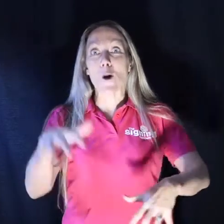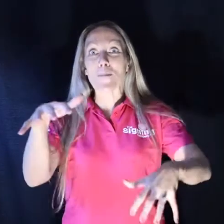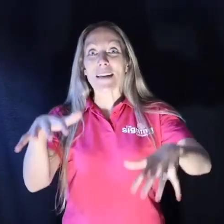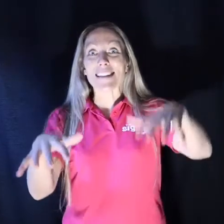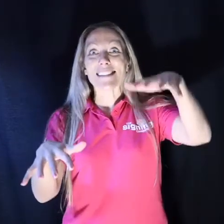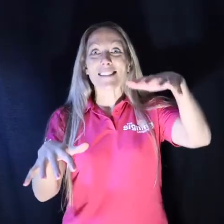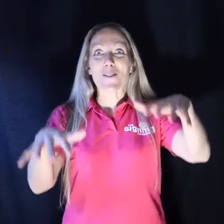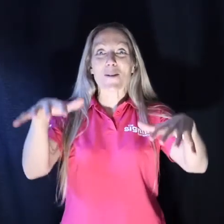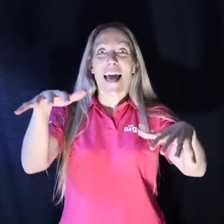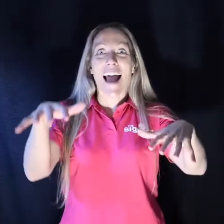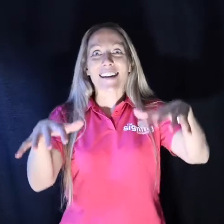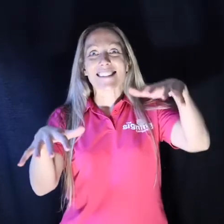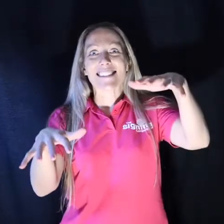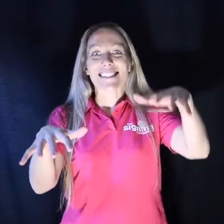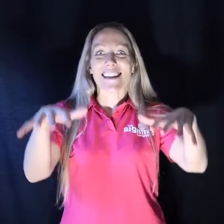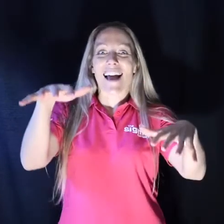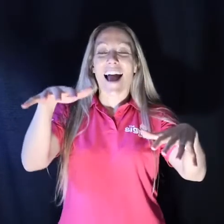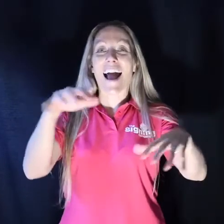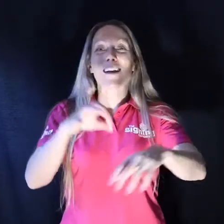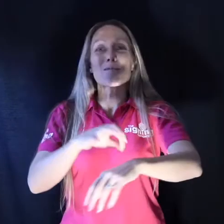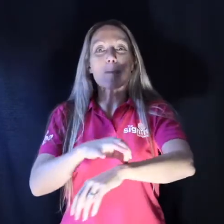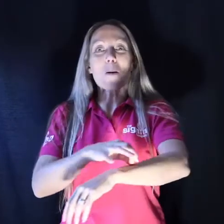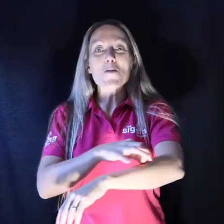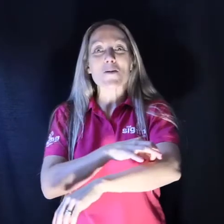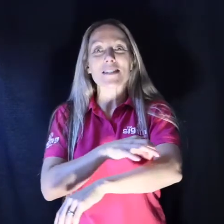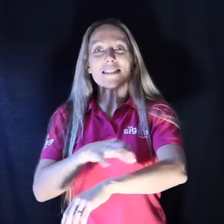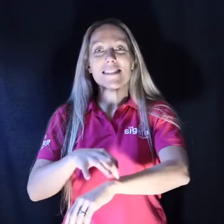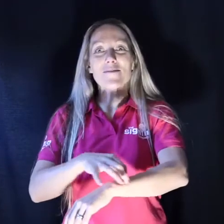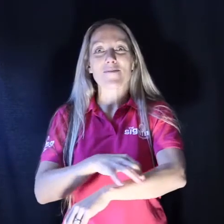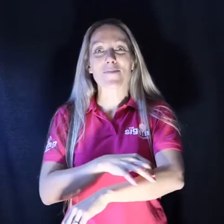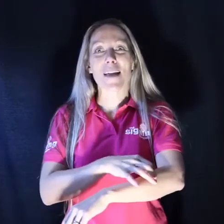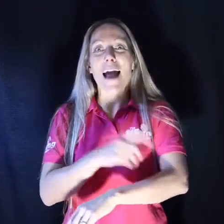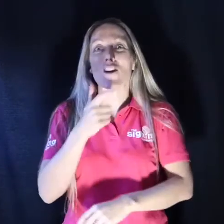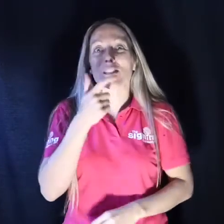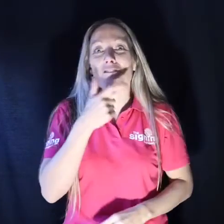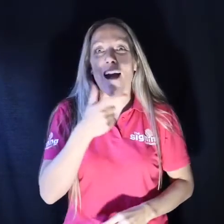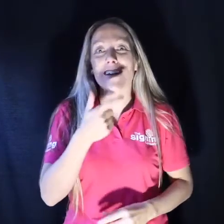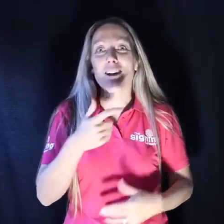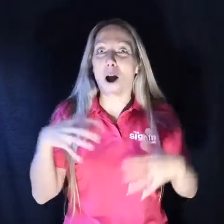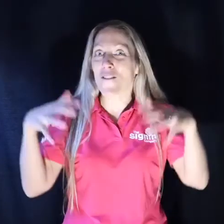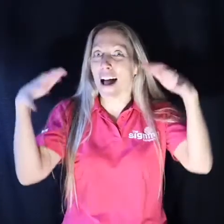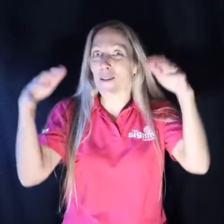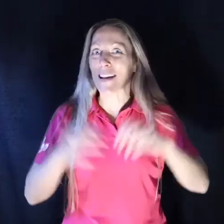Zombies with hands and bones. Have lots of fun over Halloween.